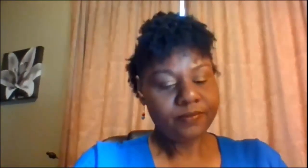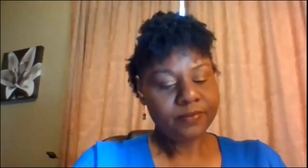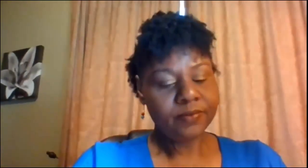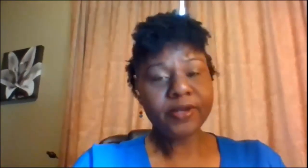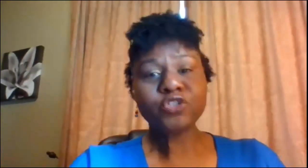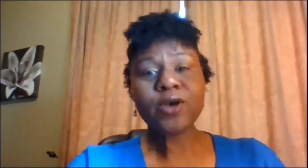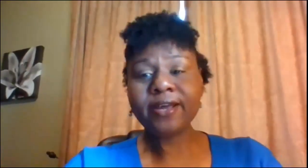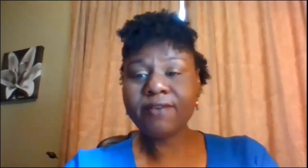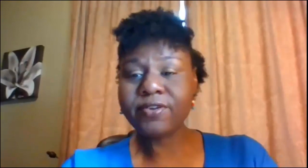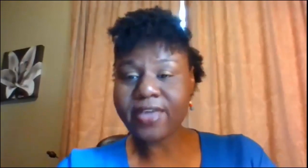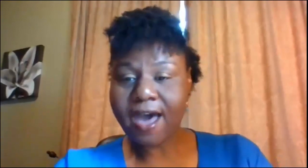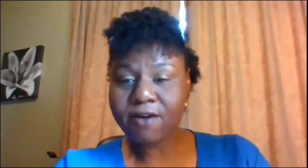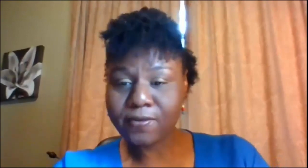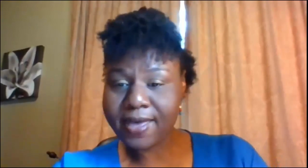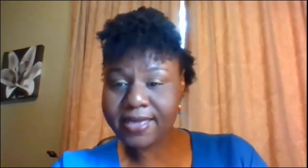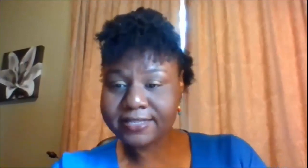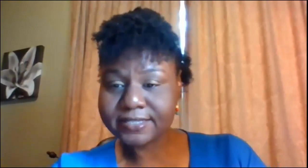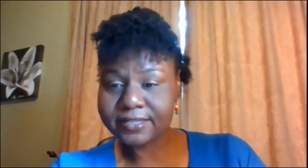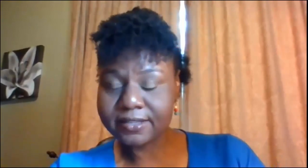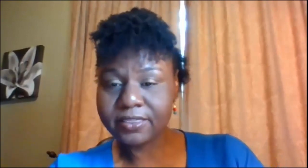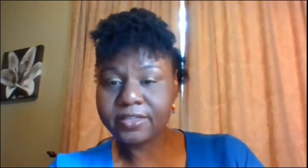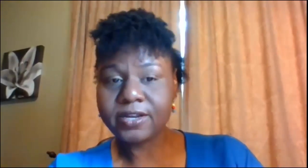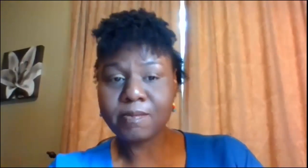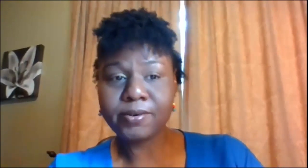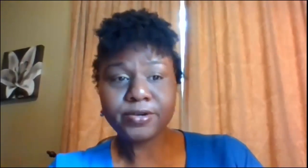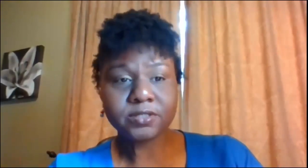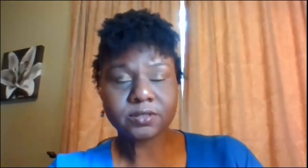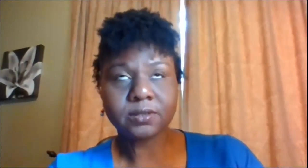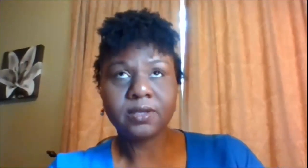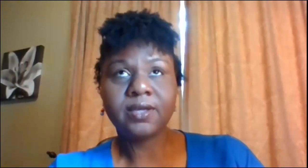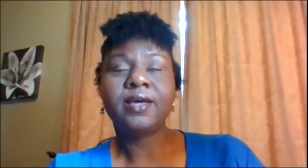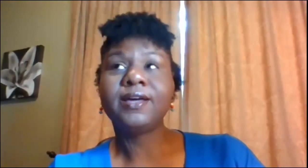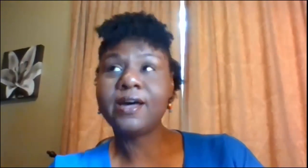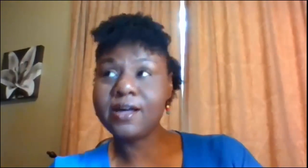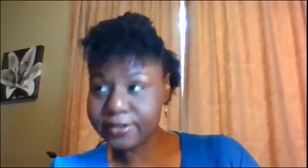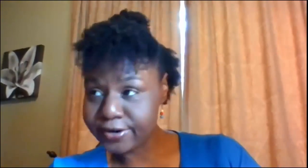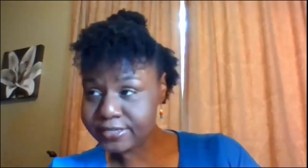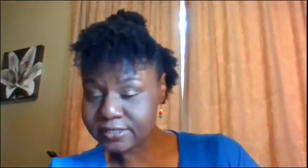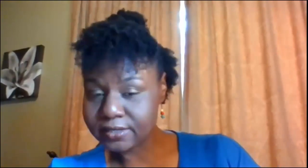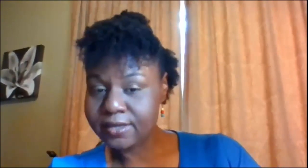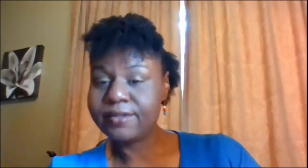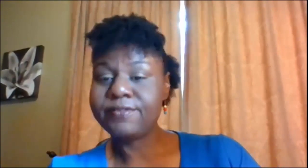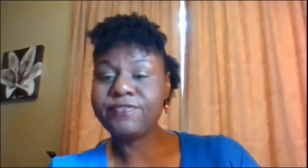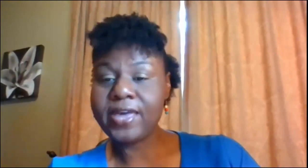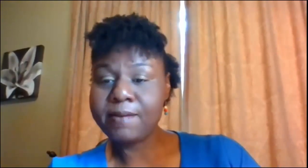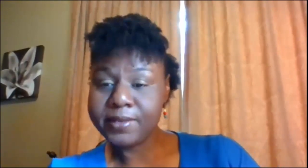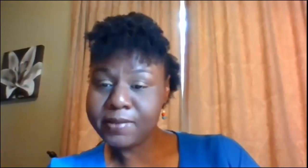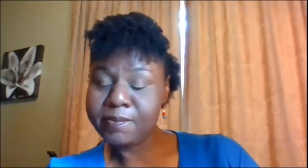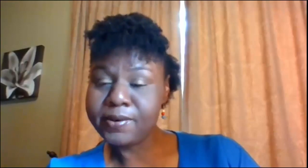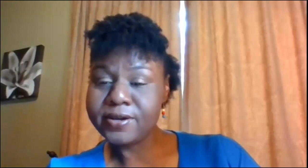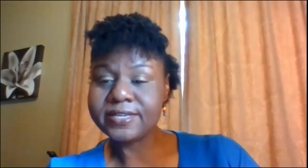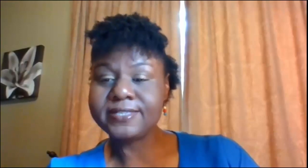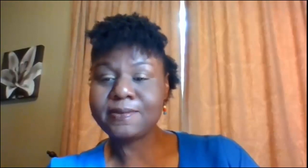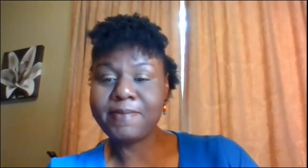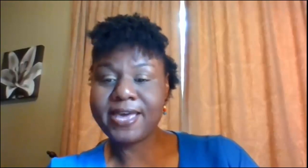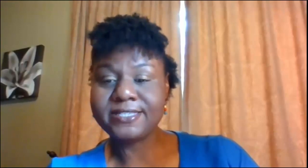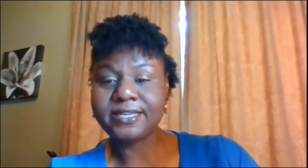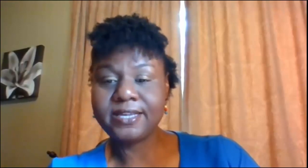we're gonna try to cover the alphabets the numbers colors family members and some basic